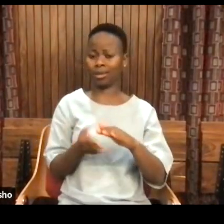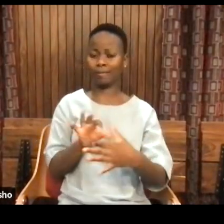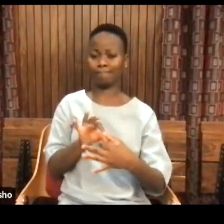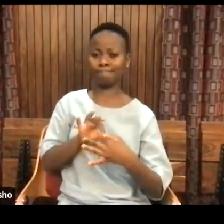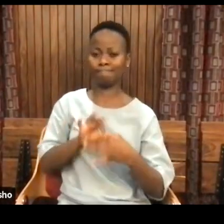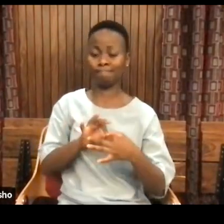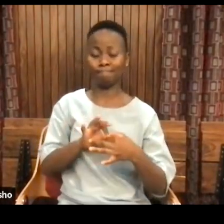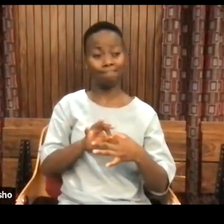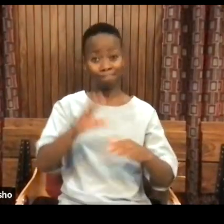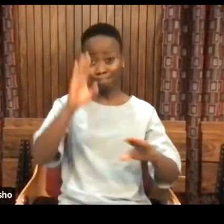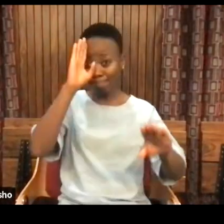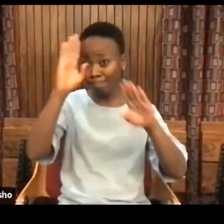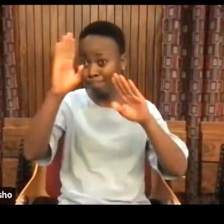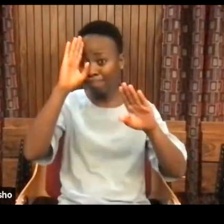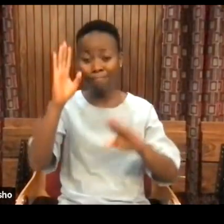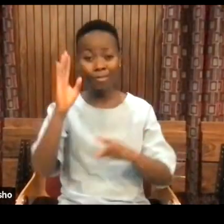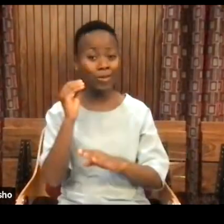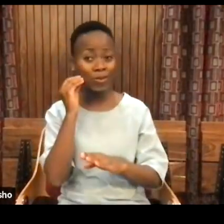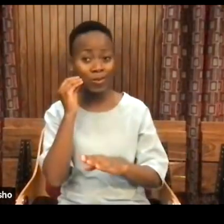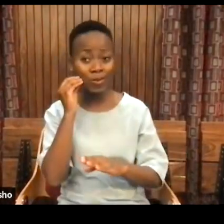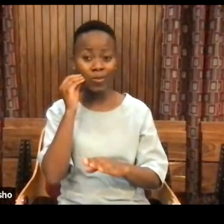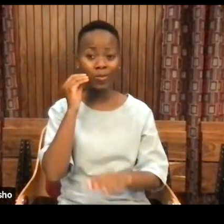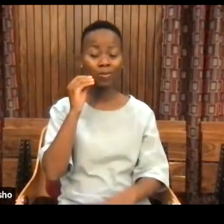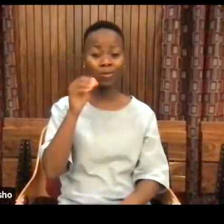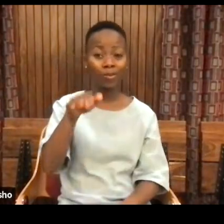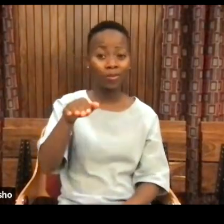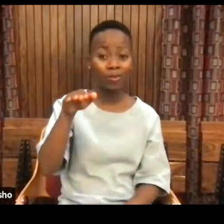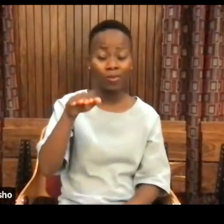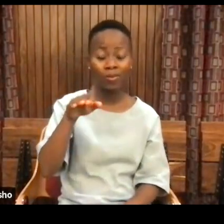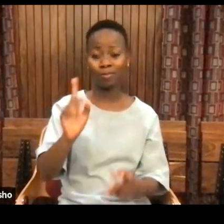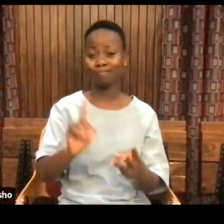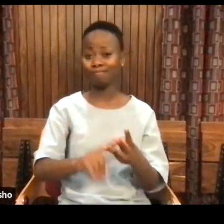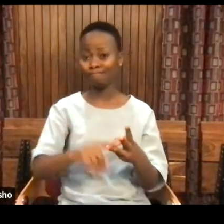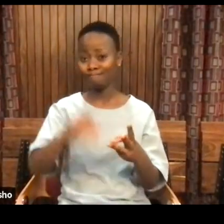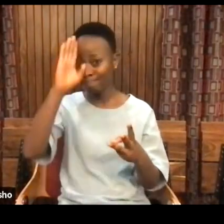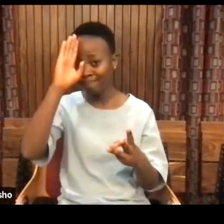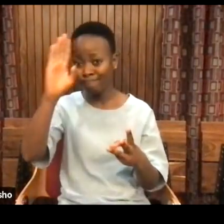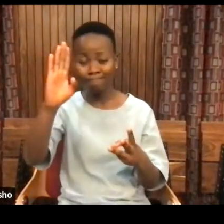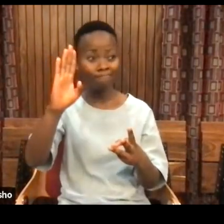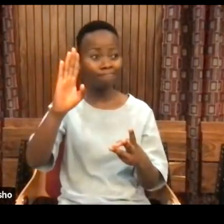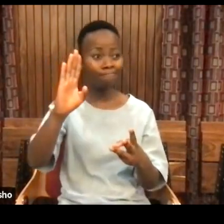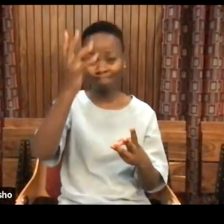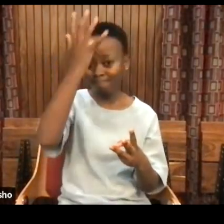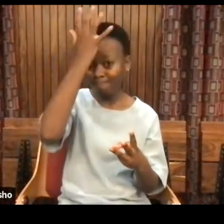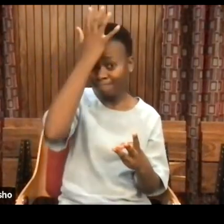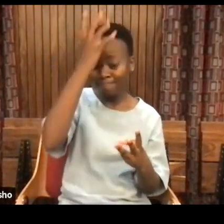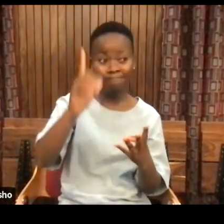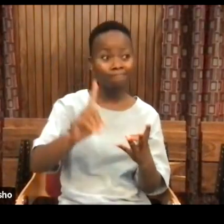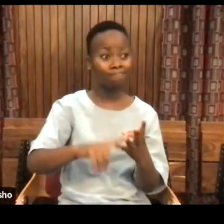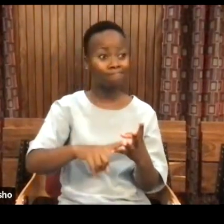Ueni, Salvora, Dimele, Hotep.